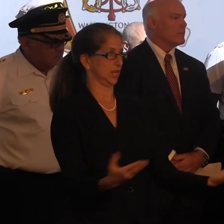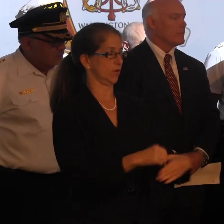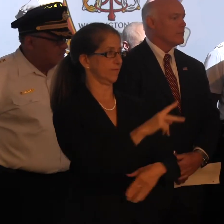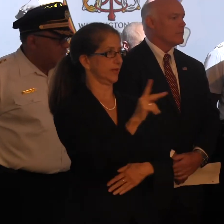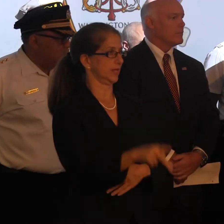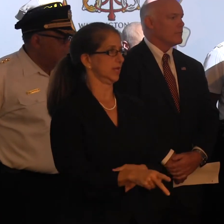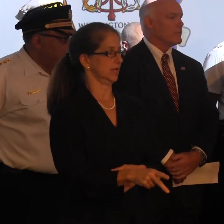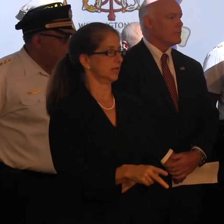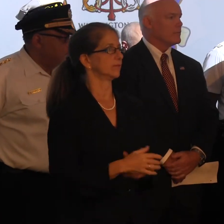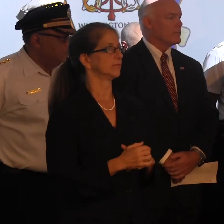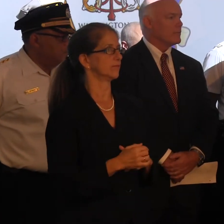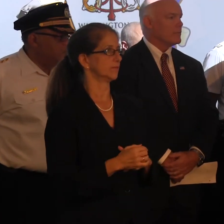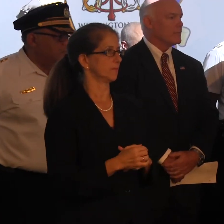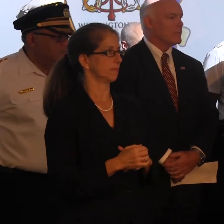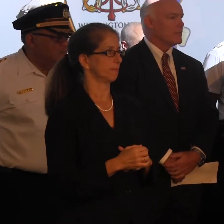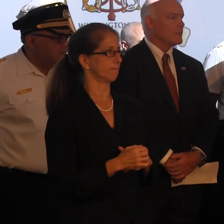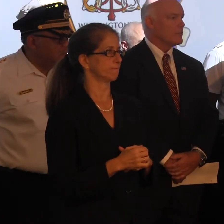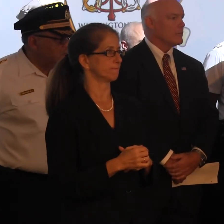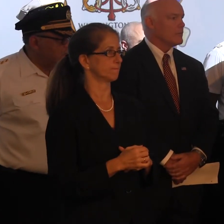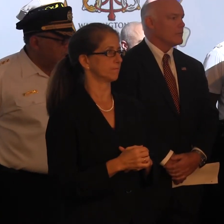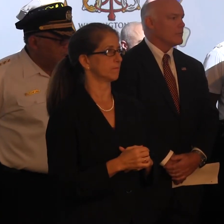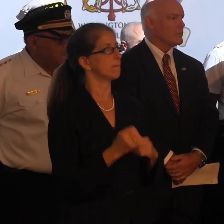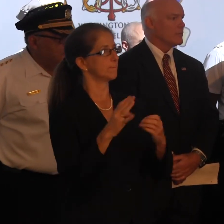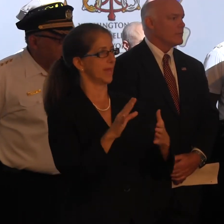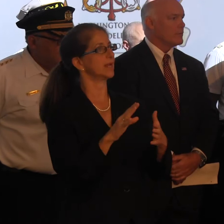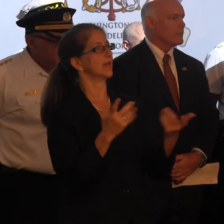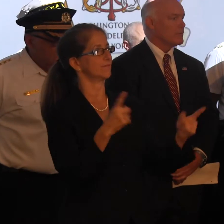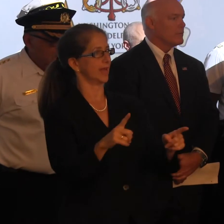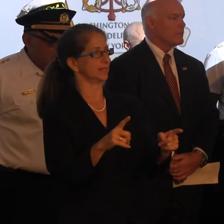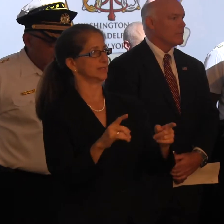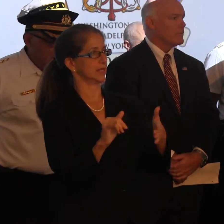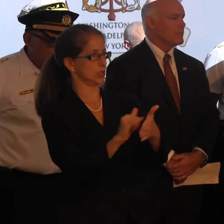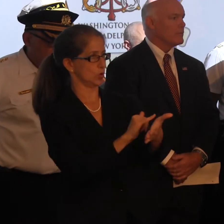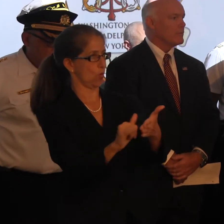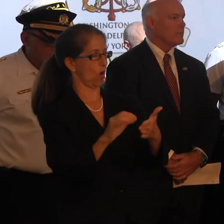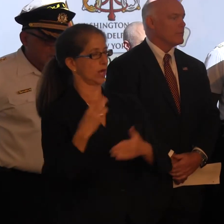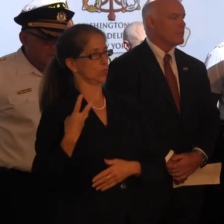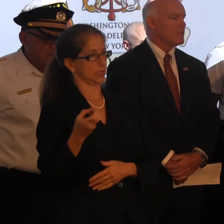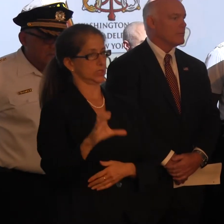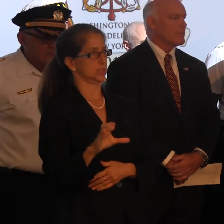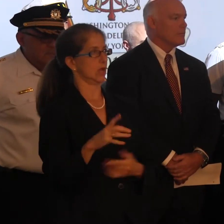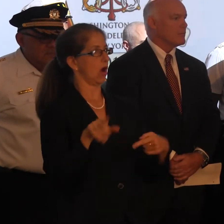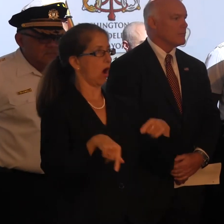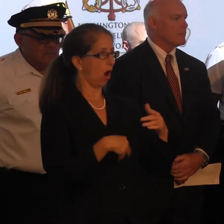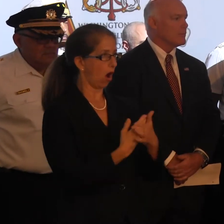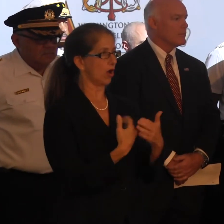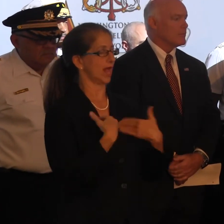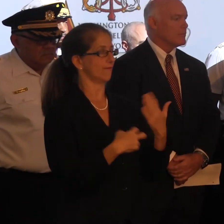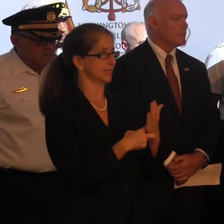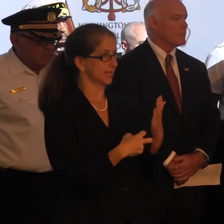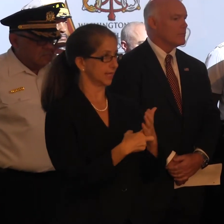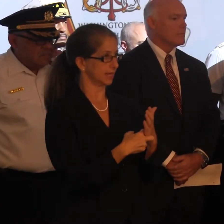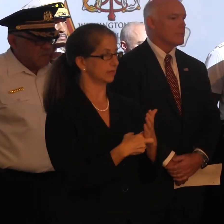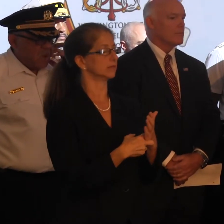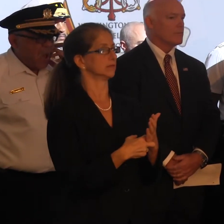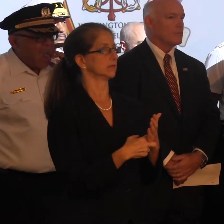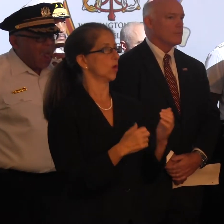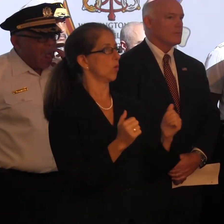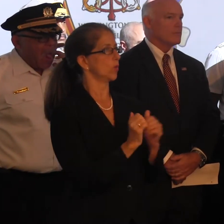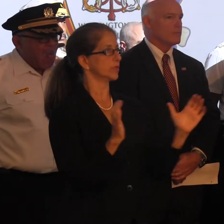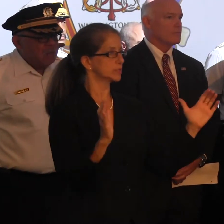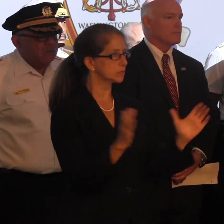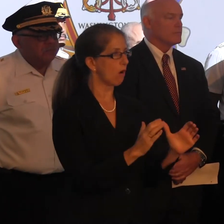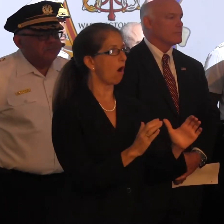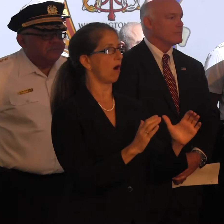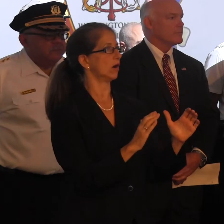and there are any number of events in both New York and Washington, D.C., all ticketed in much smaller venues,